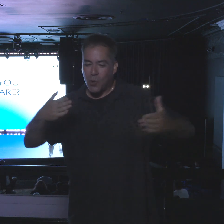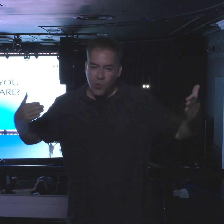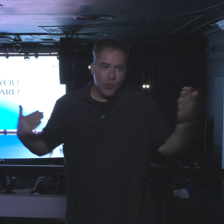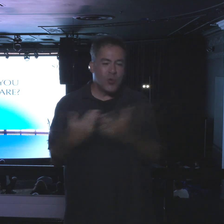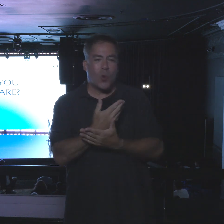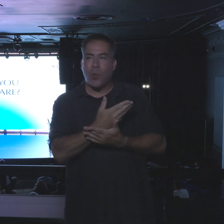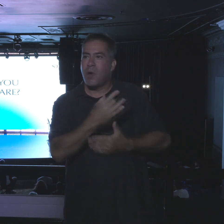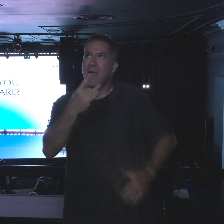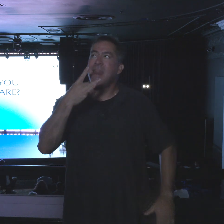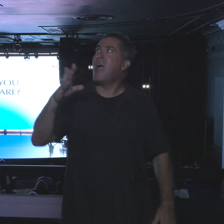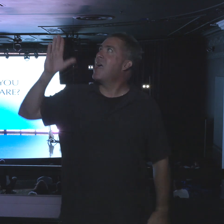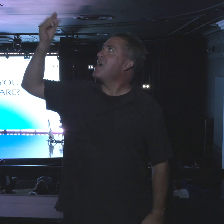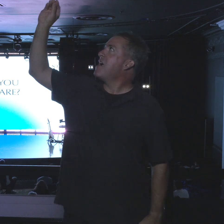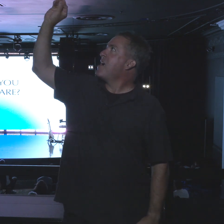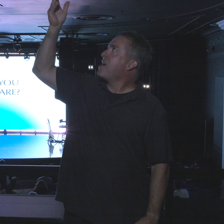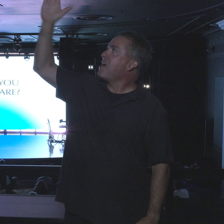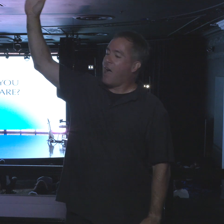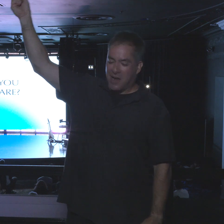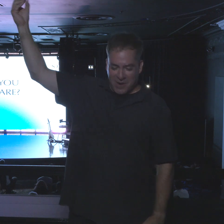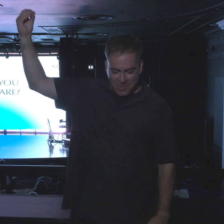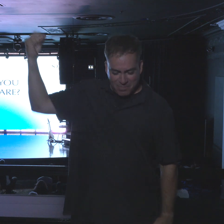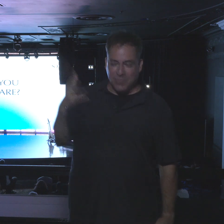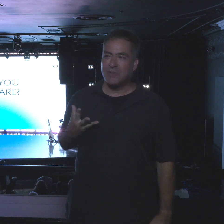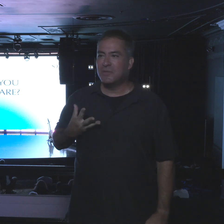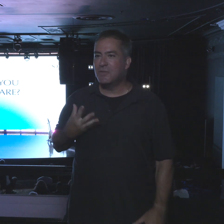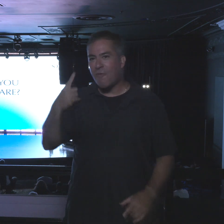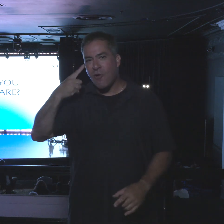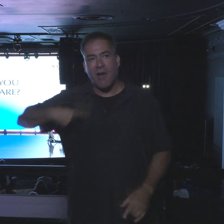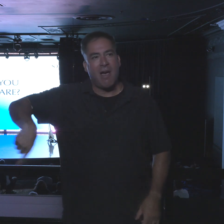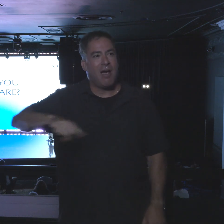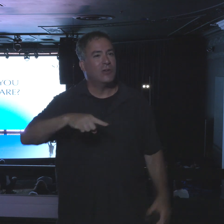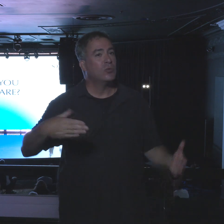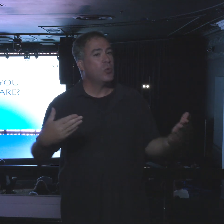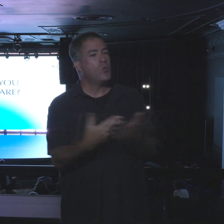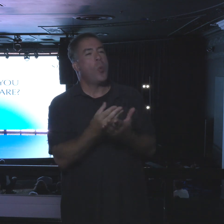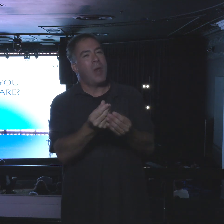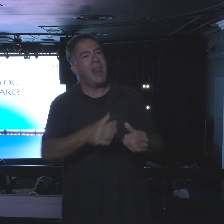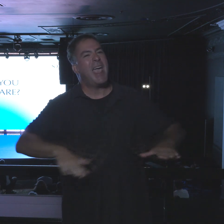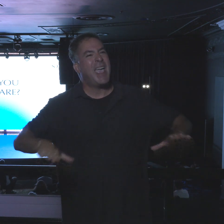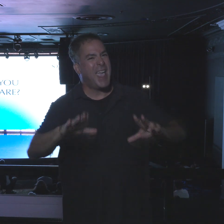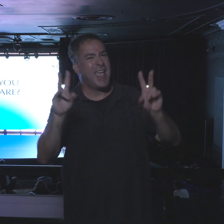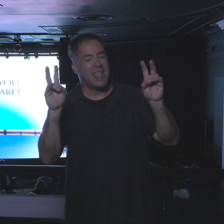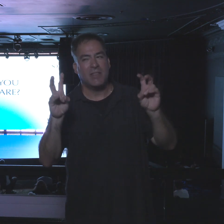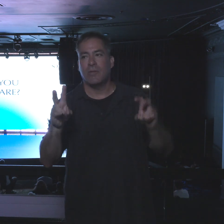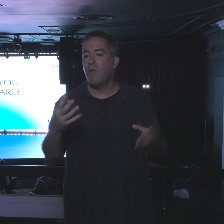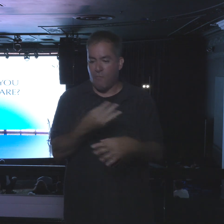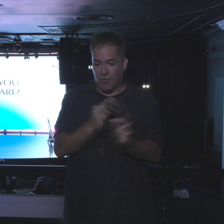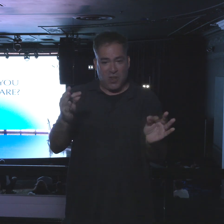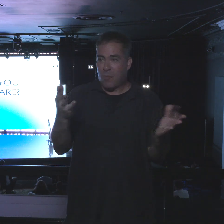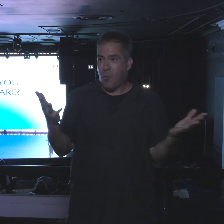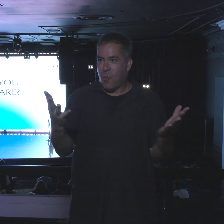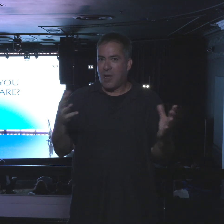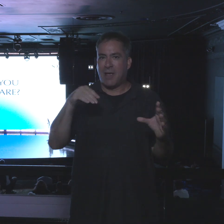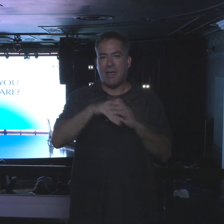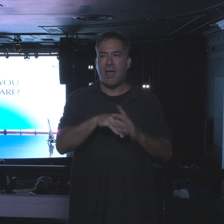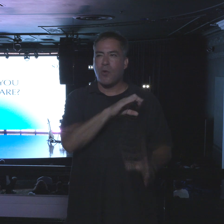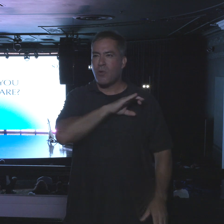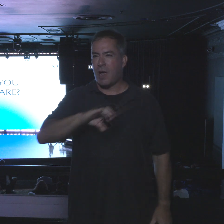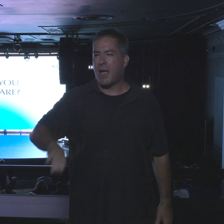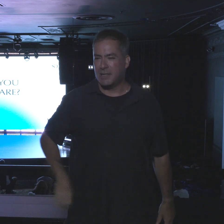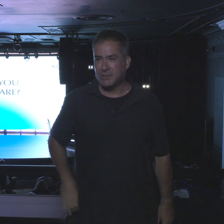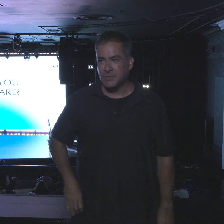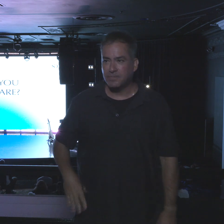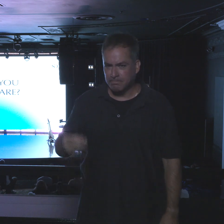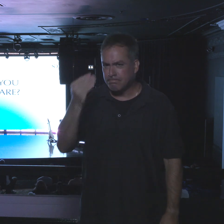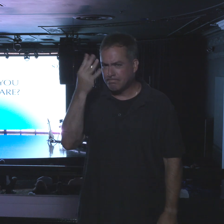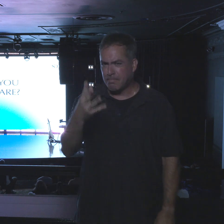land that God has for us, brought into a land of freedom in Christ. Now, a little history.